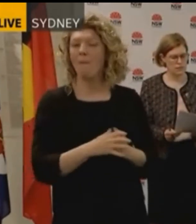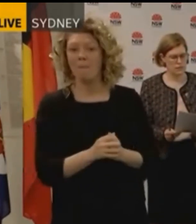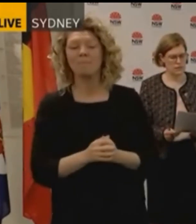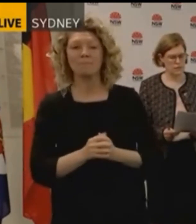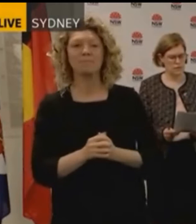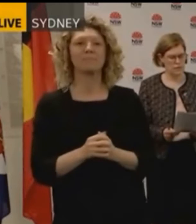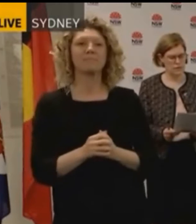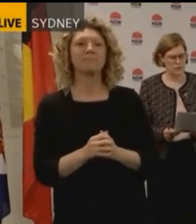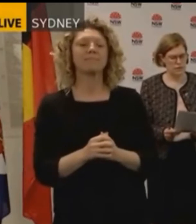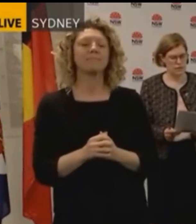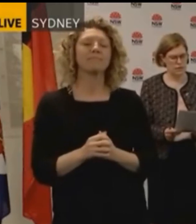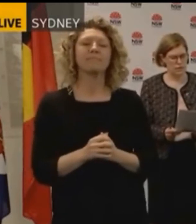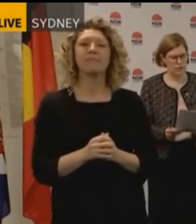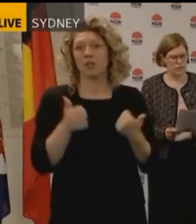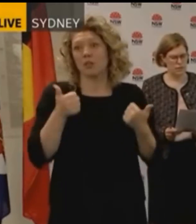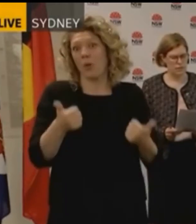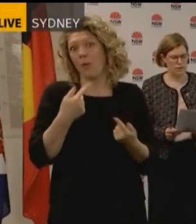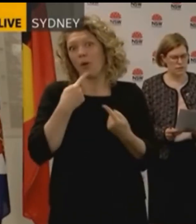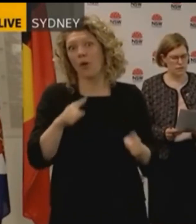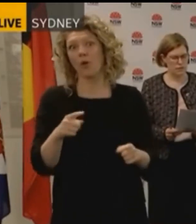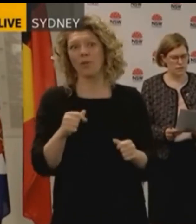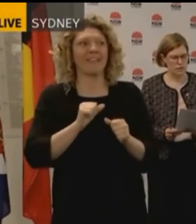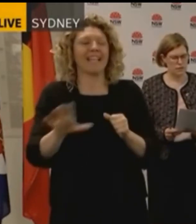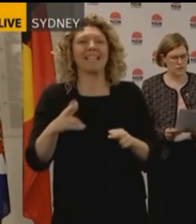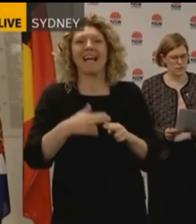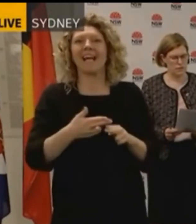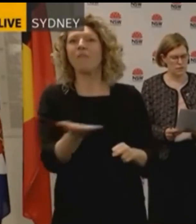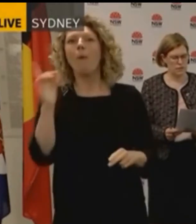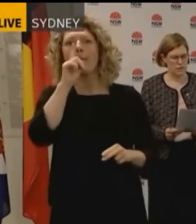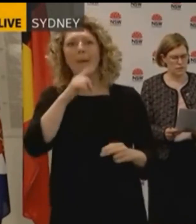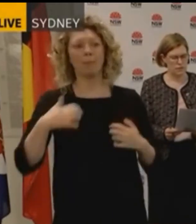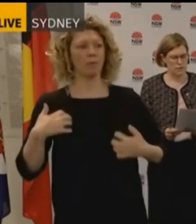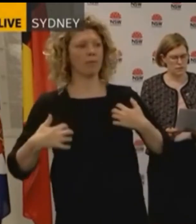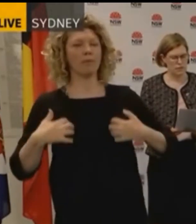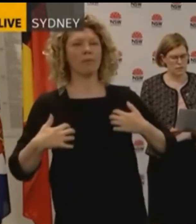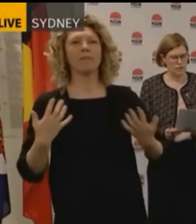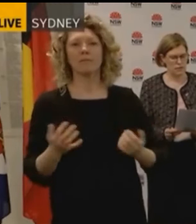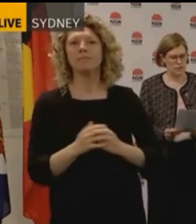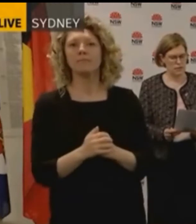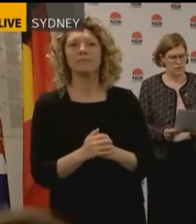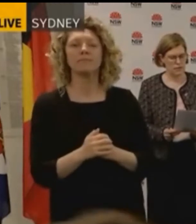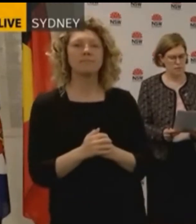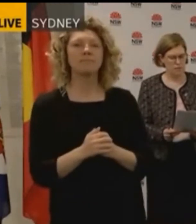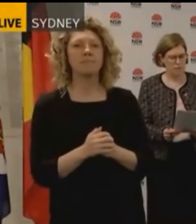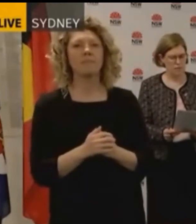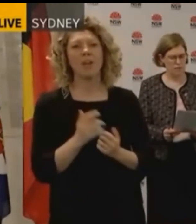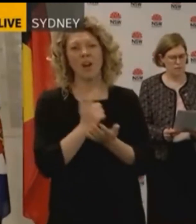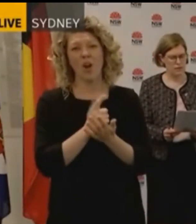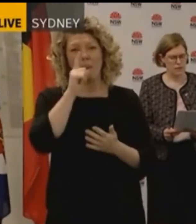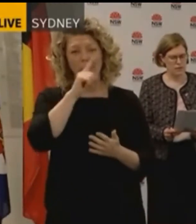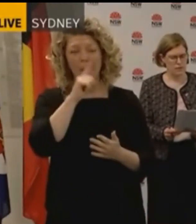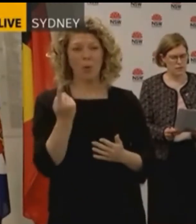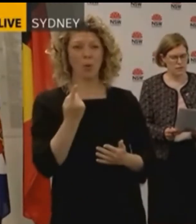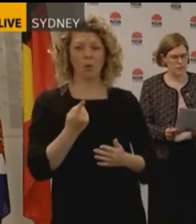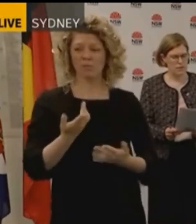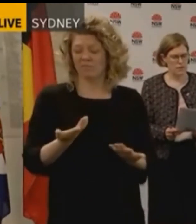people watching those performances which is great news for the arts sector and and I know so many people who are performers have suffered for months